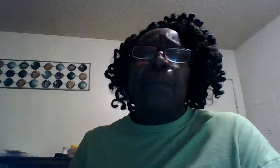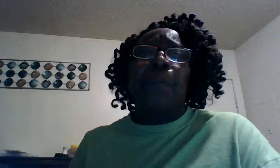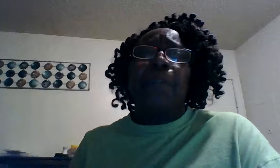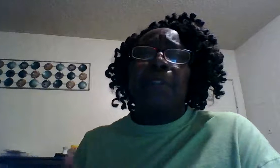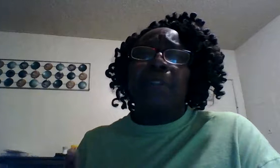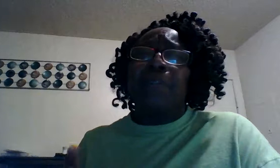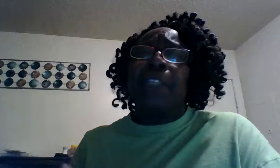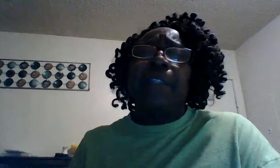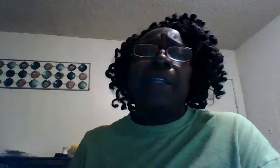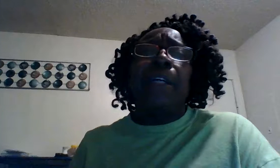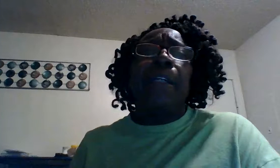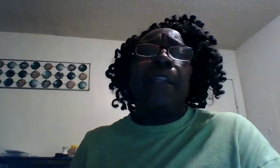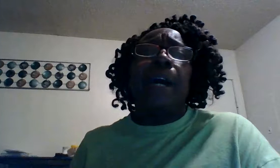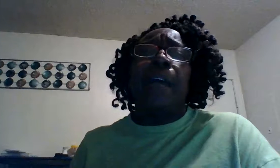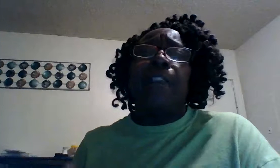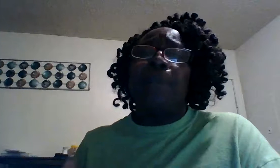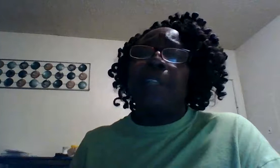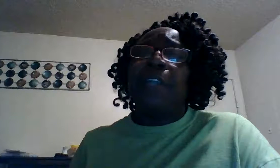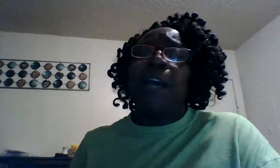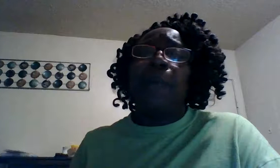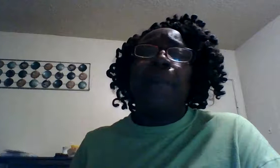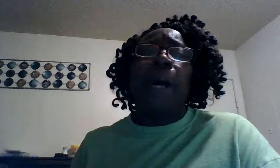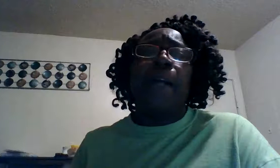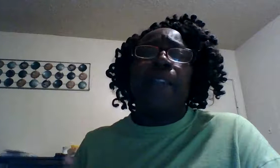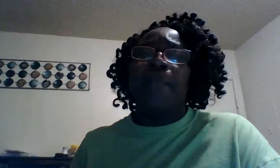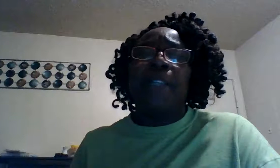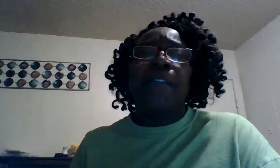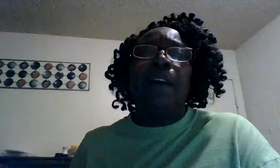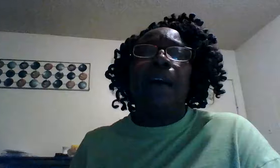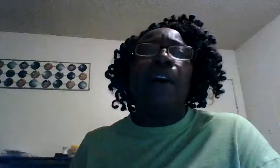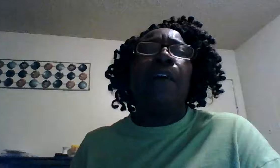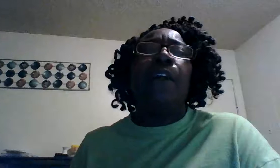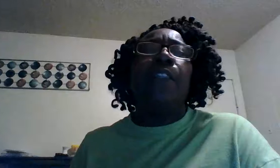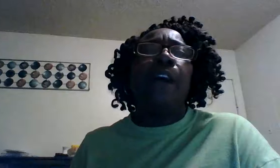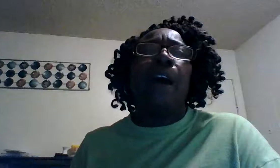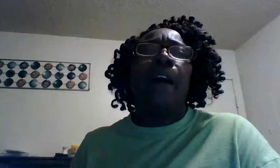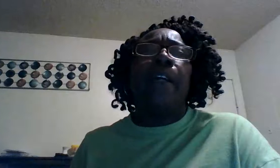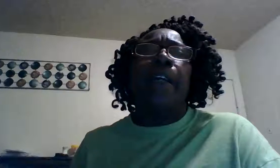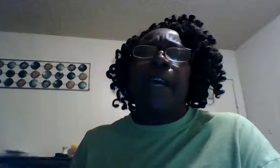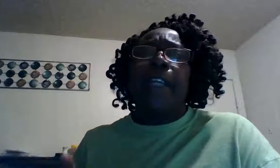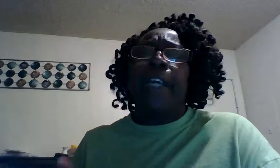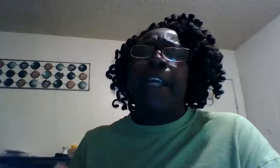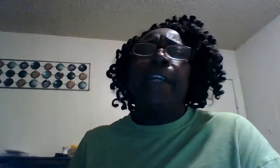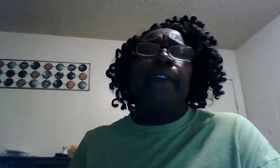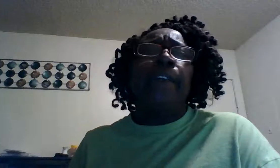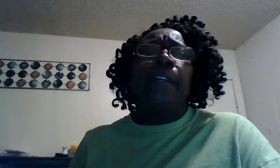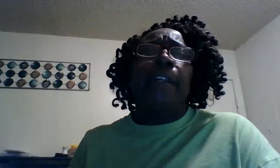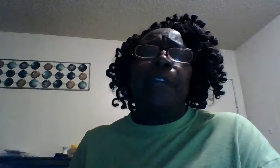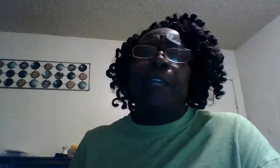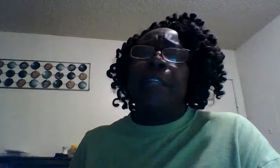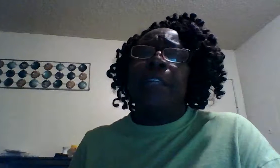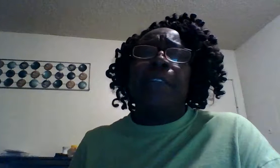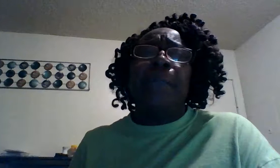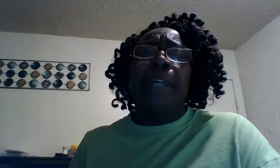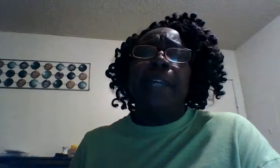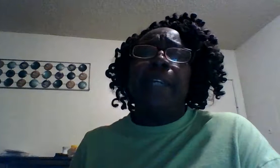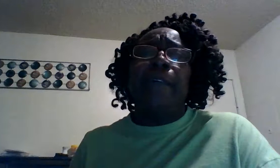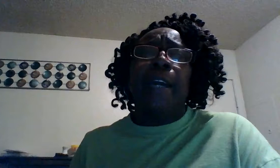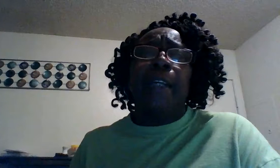people speak to us god speak to our minds speak to our hearts god and heal that need to be healed right